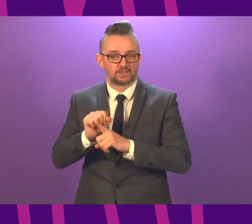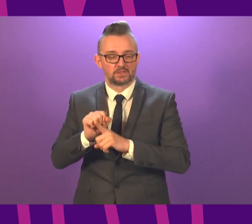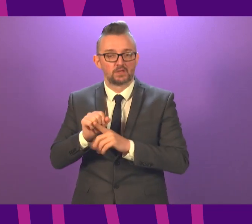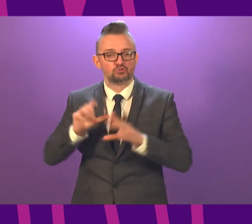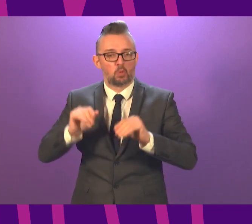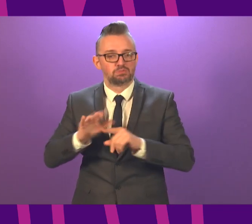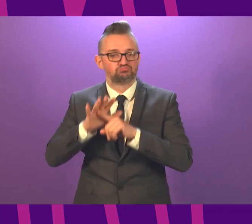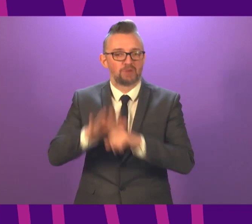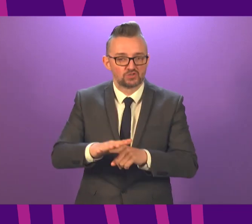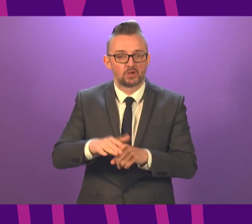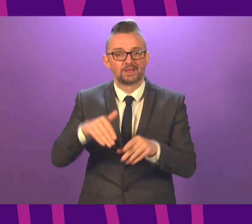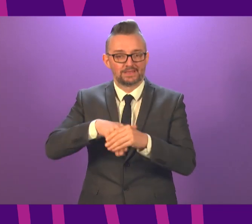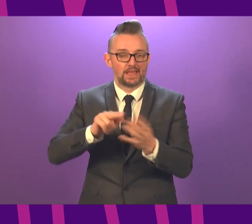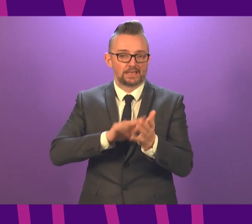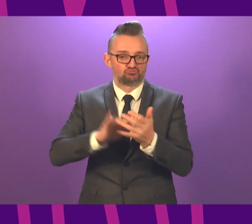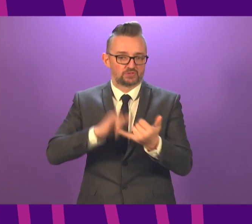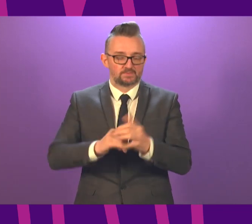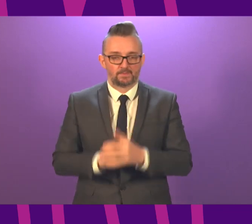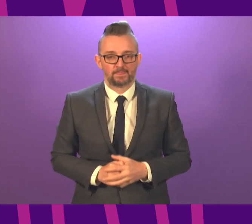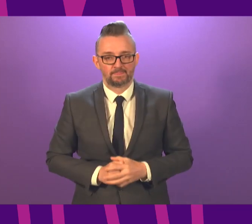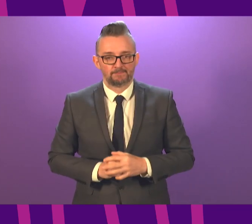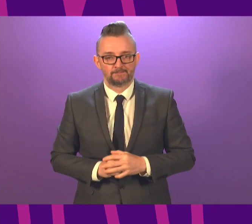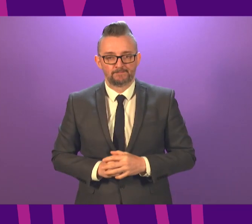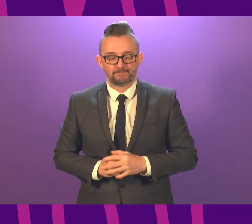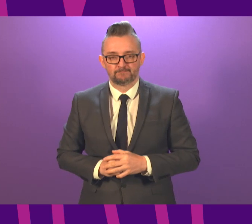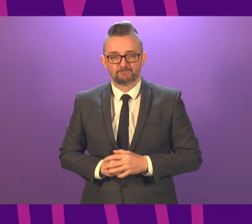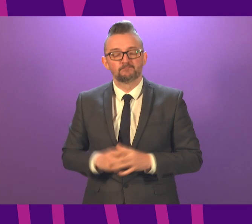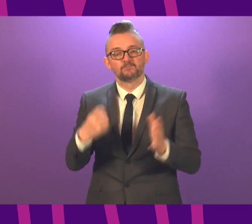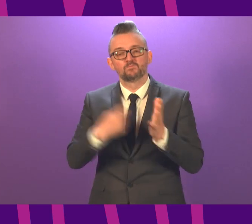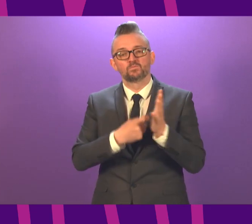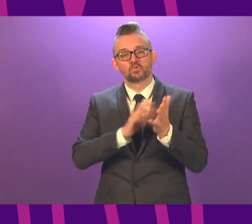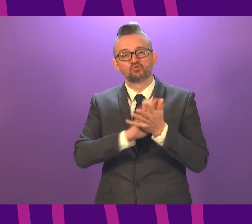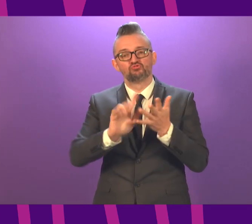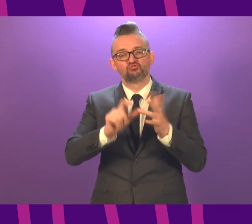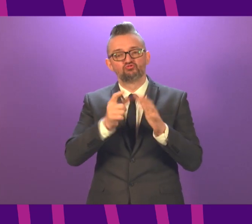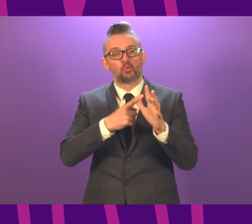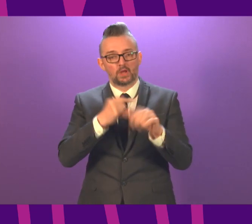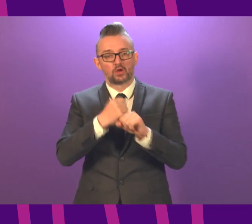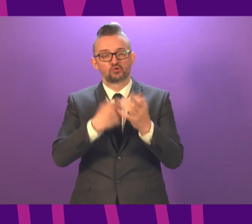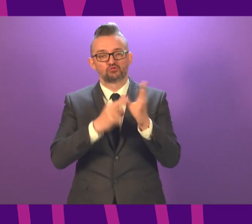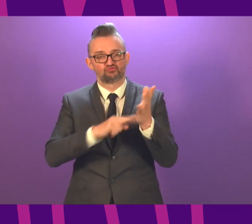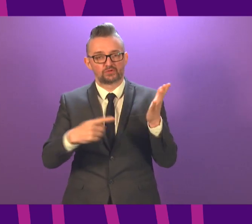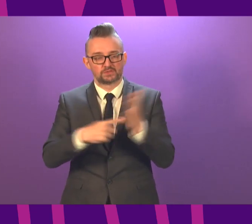pressures and make sure they don't get exacerbated. Thank you. Rhoda Grantis, be followed by Miles Briggs.